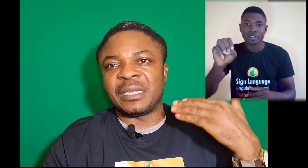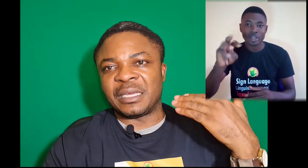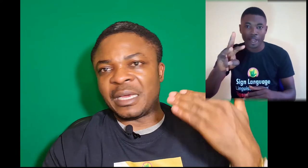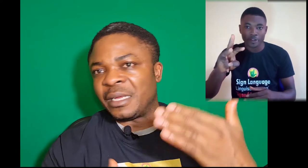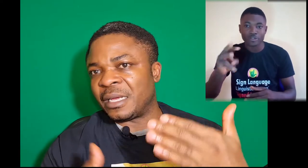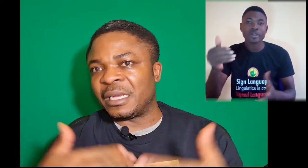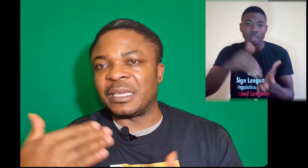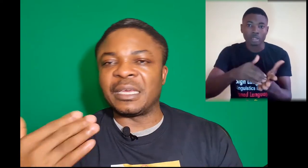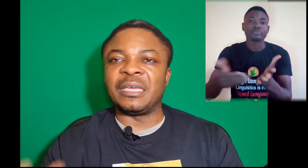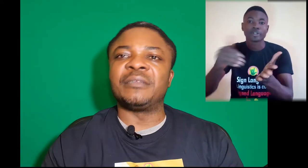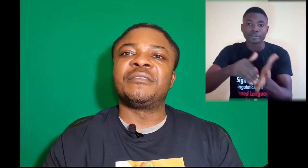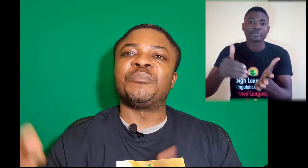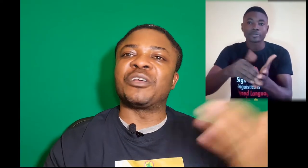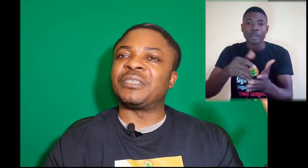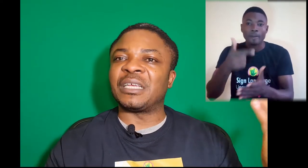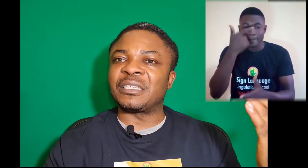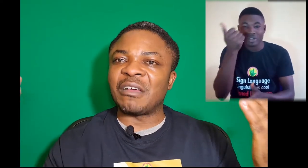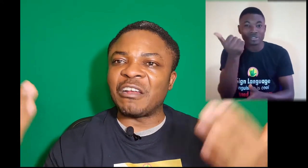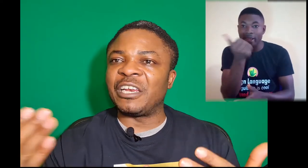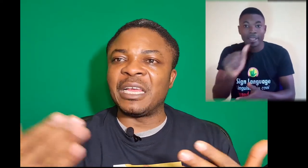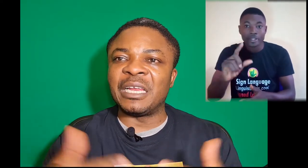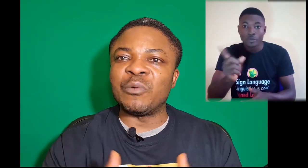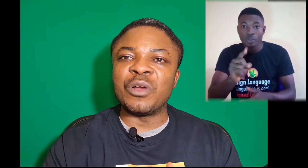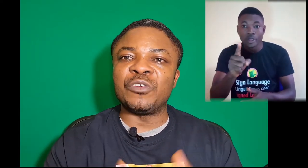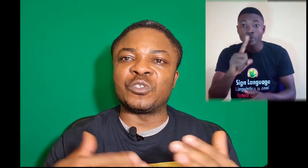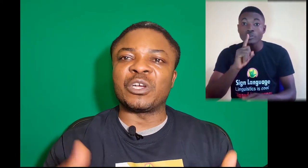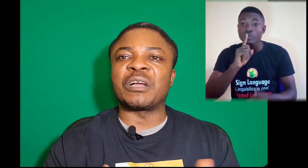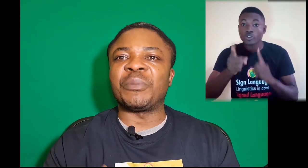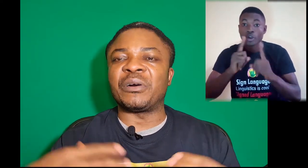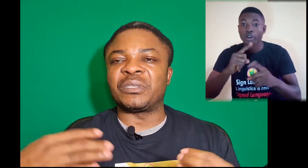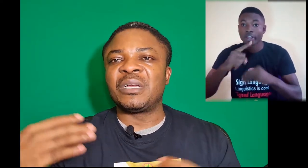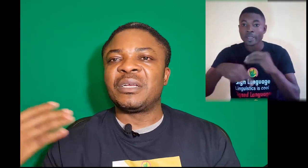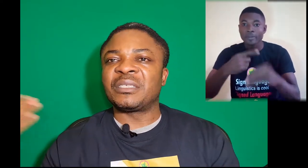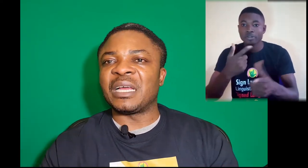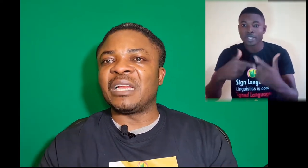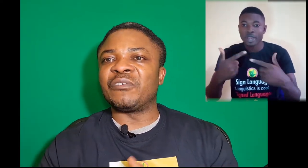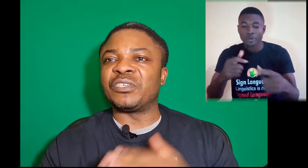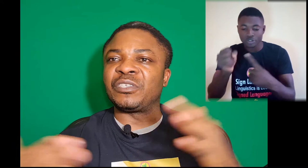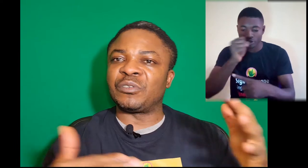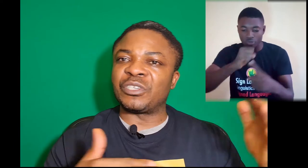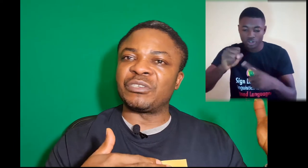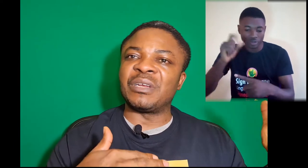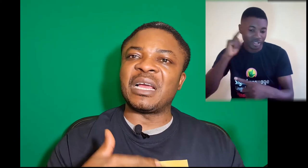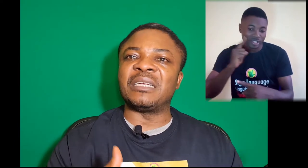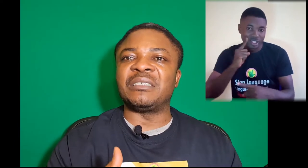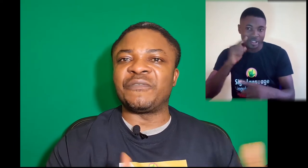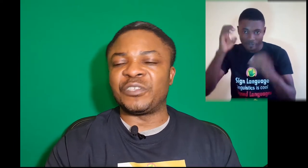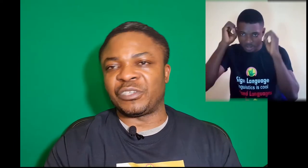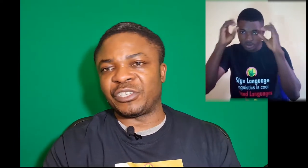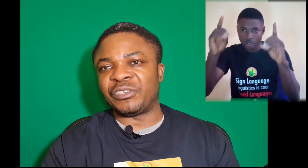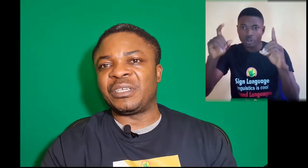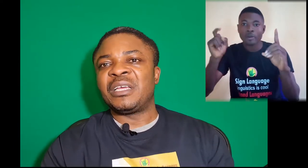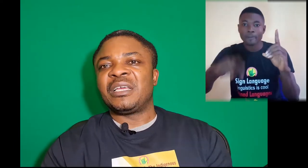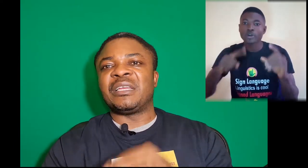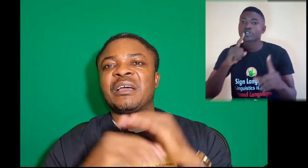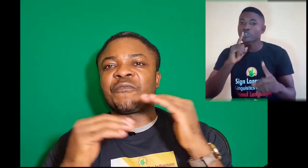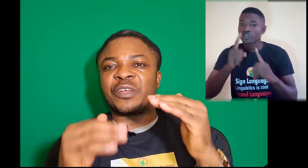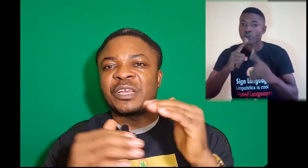again and again because there's hardly any way you talk about sign language situation and deaf education in African